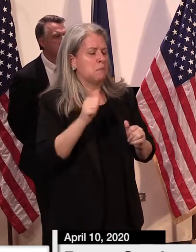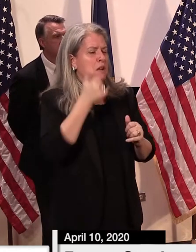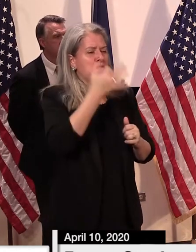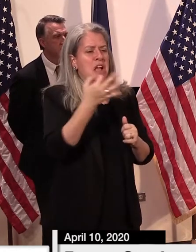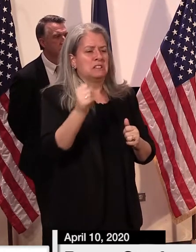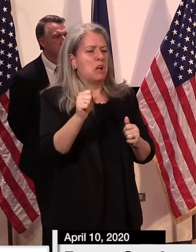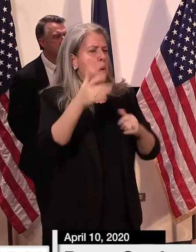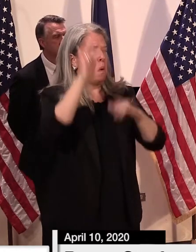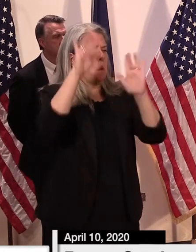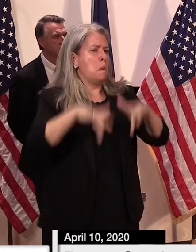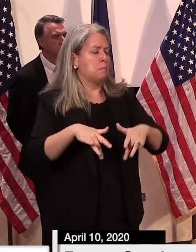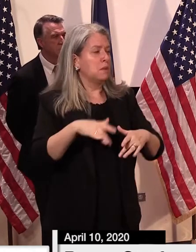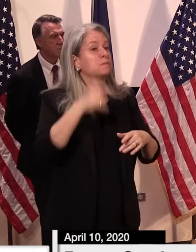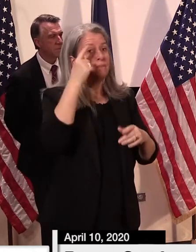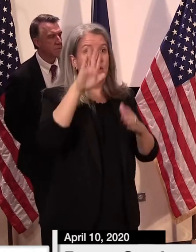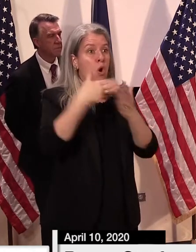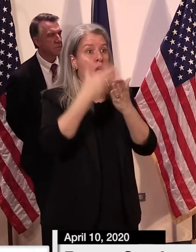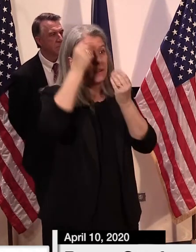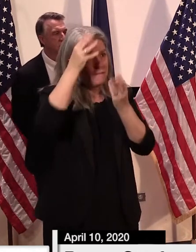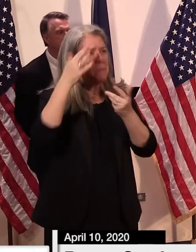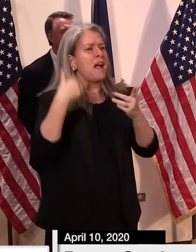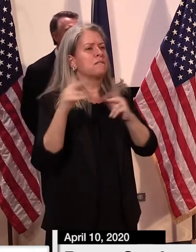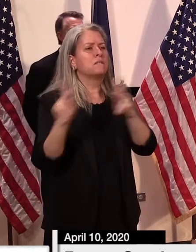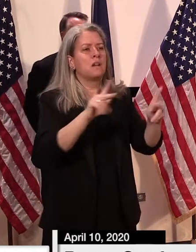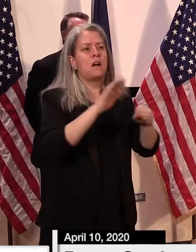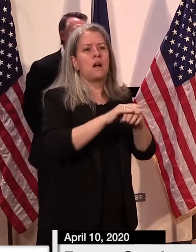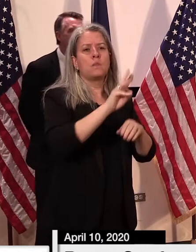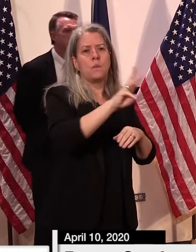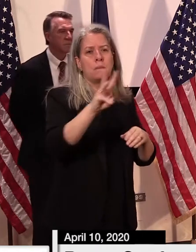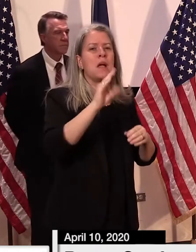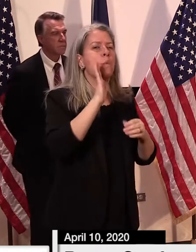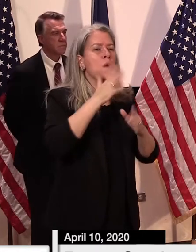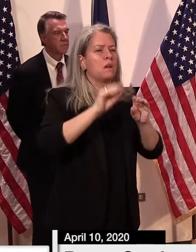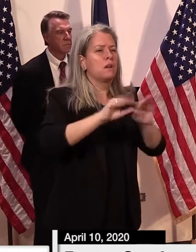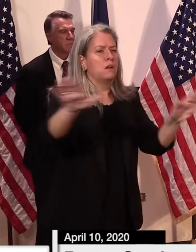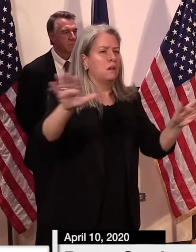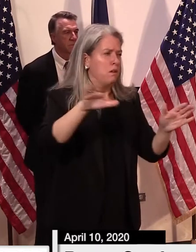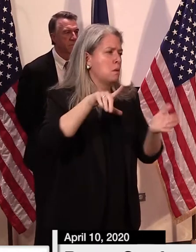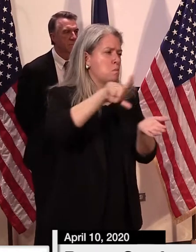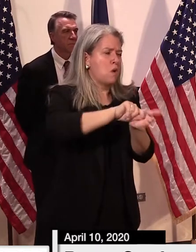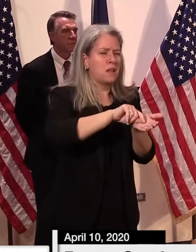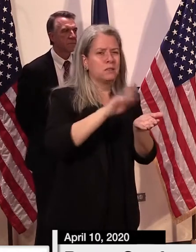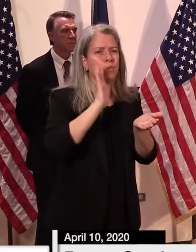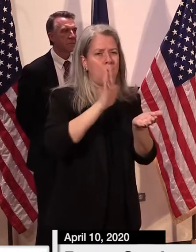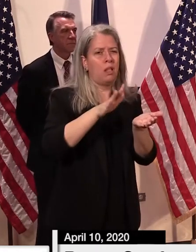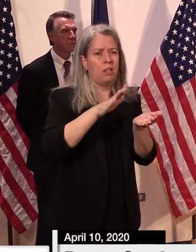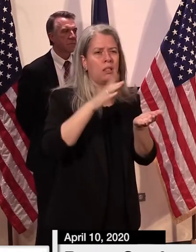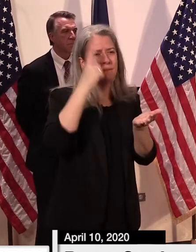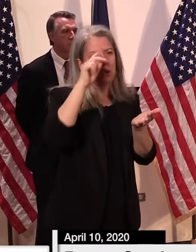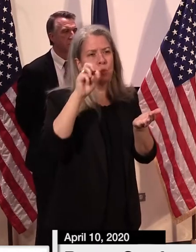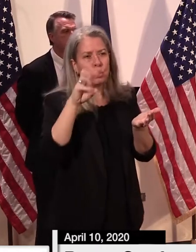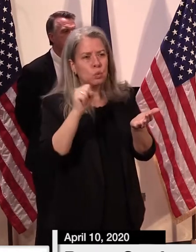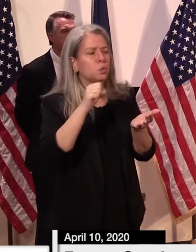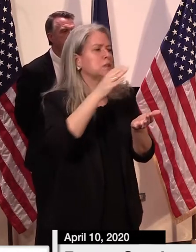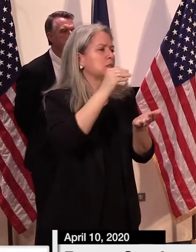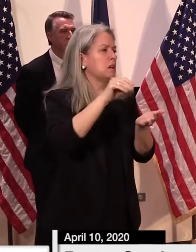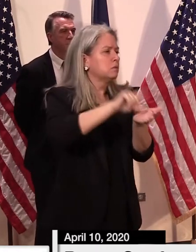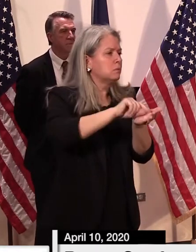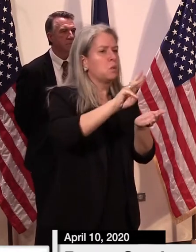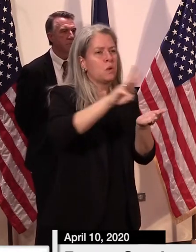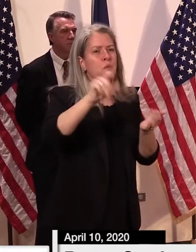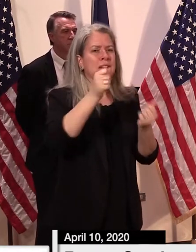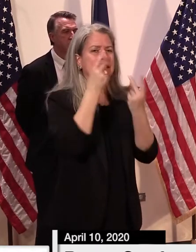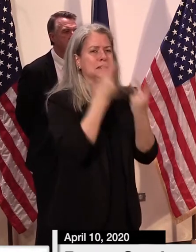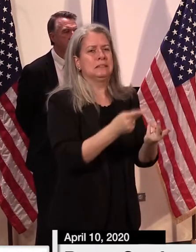are timetables attached to this, so there will be a press release going out following this press conference with more detail. And